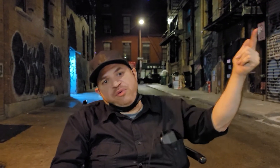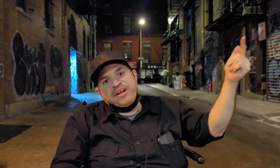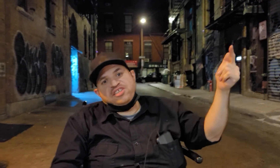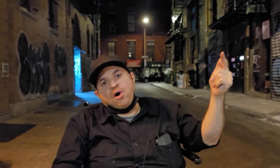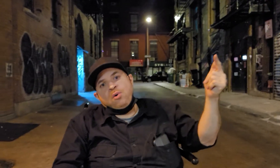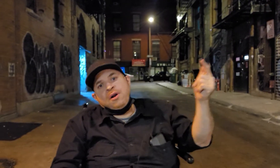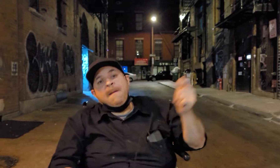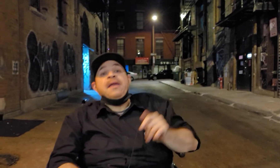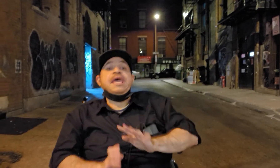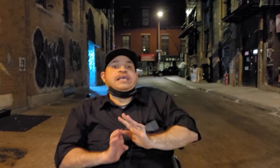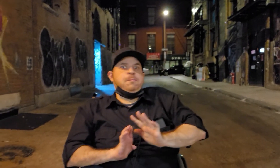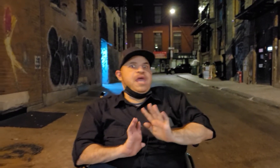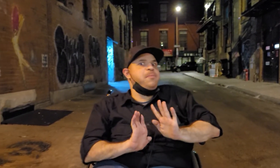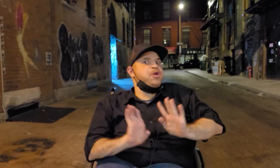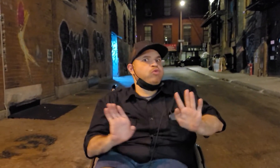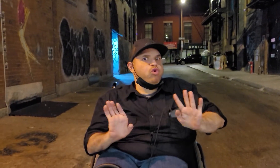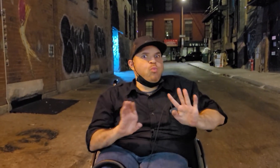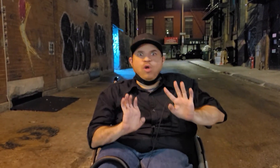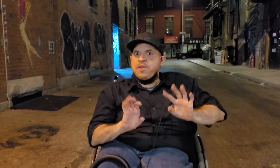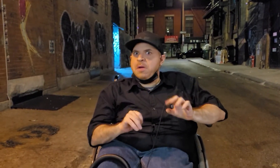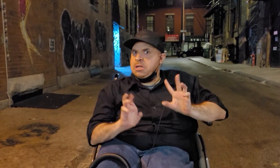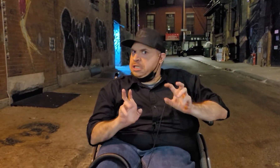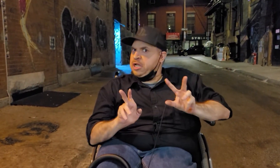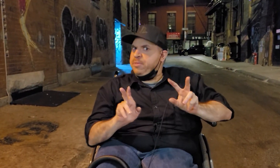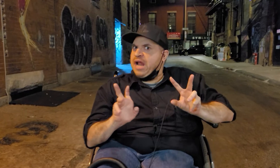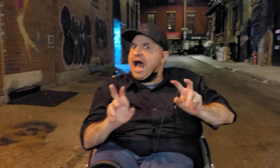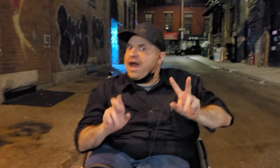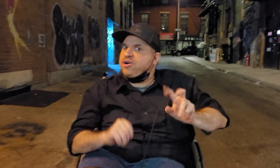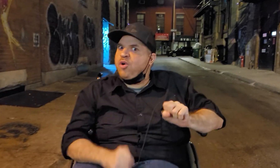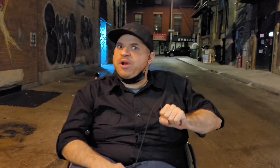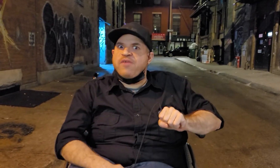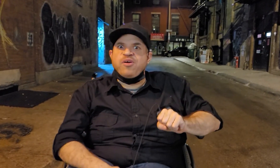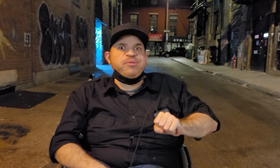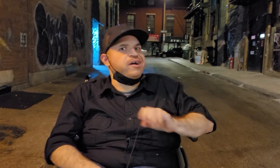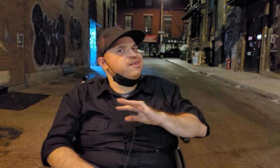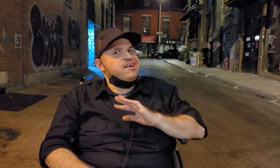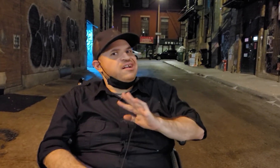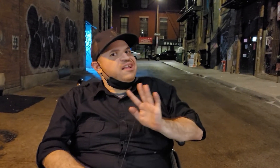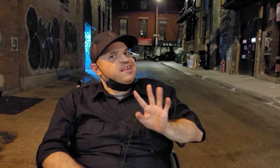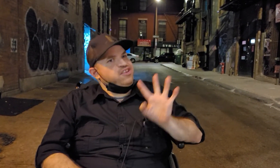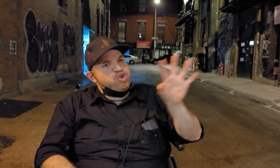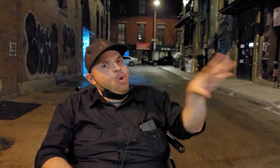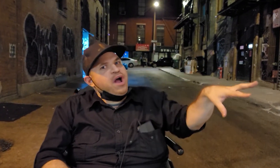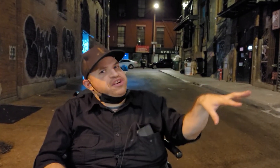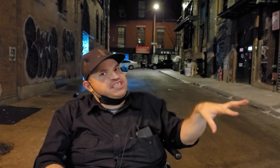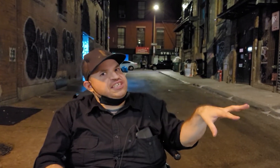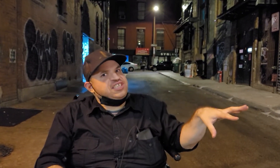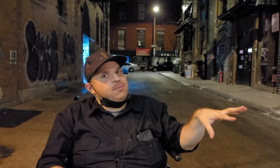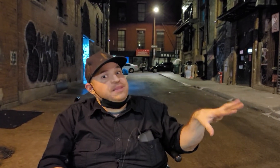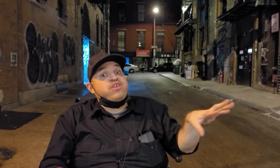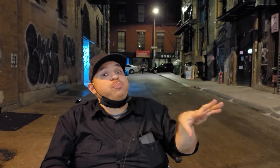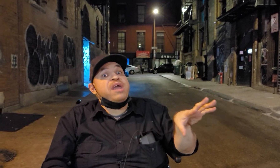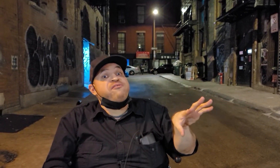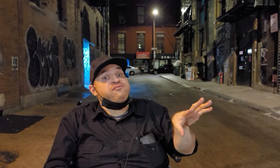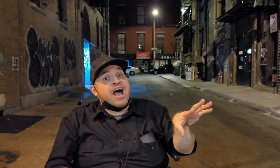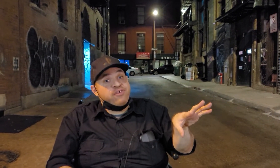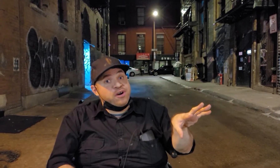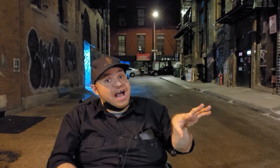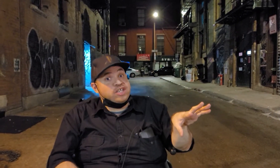right so yes maybe your room will become a little bit hotter or whatever but you don't want your system that you paid five hundred dollars